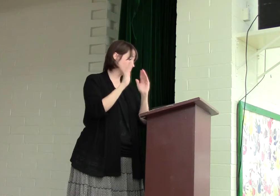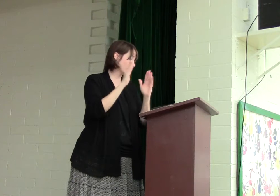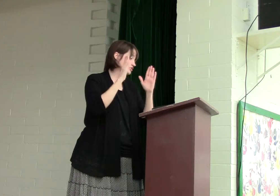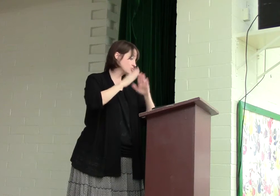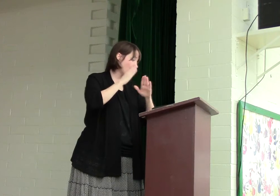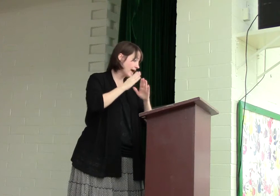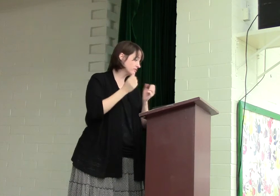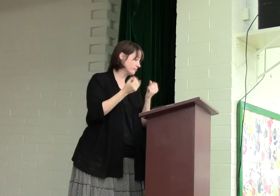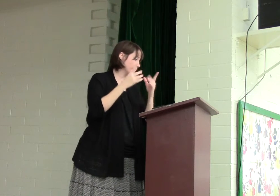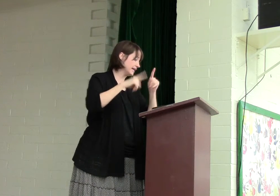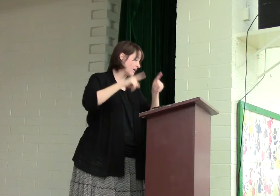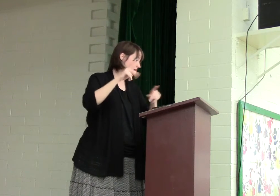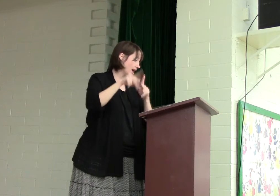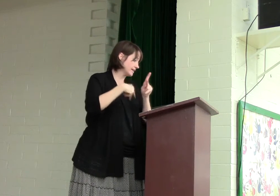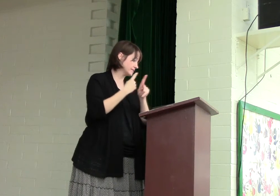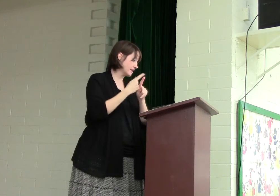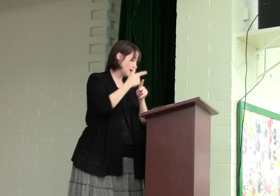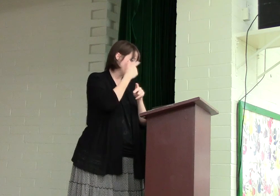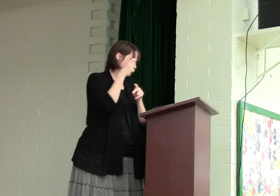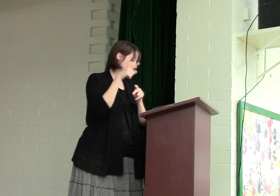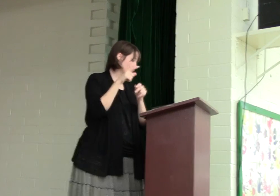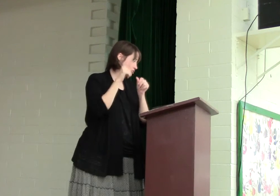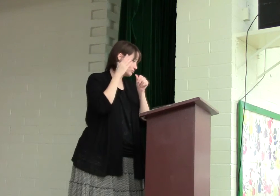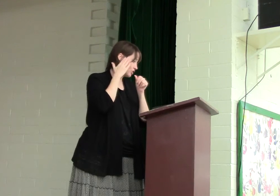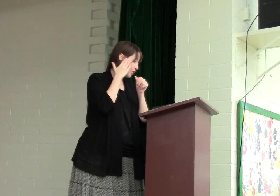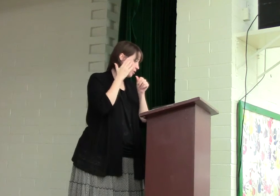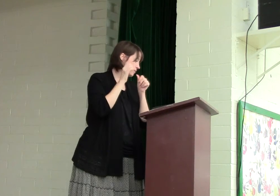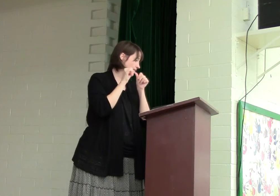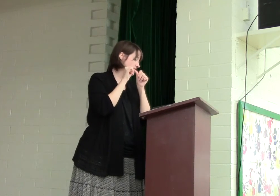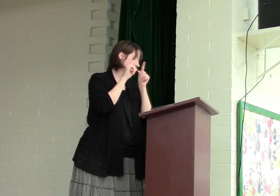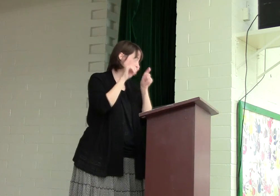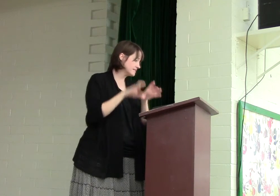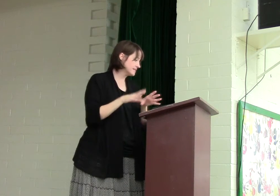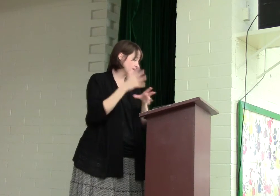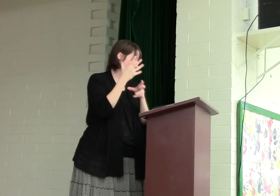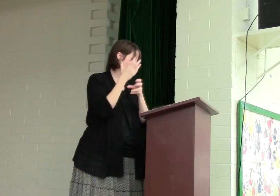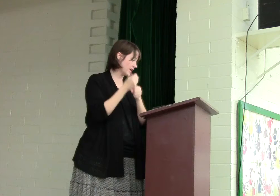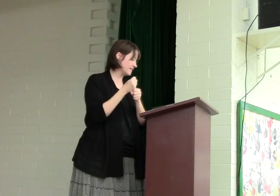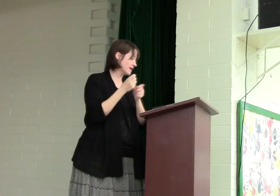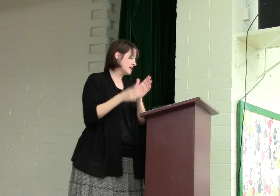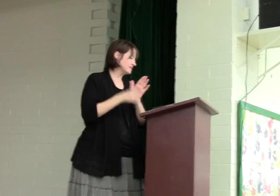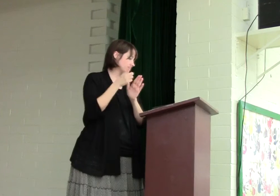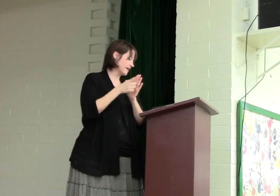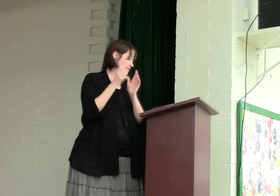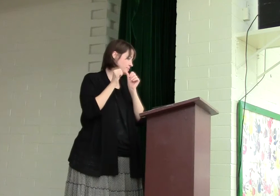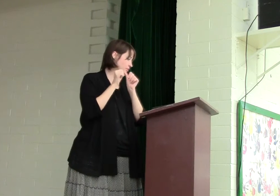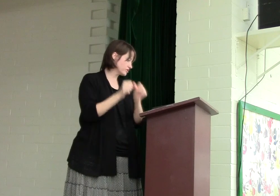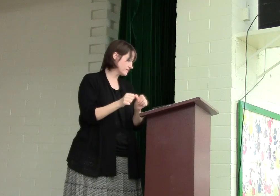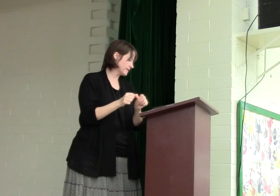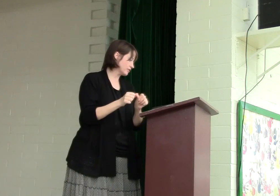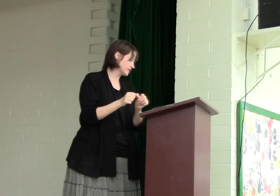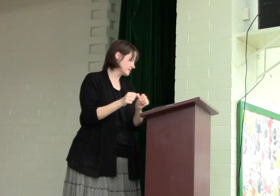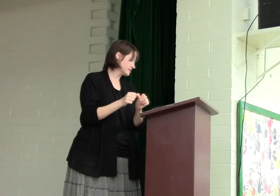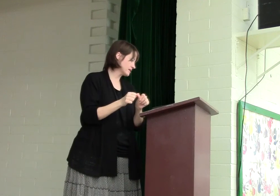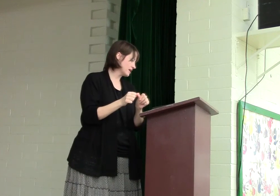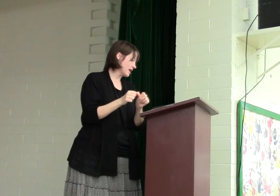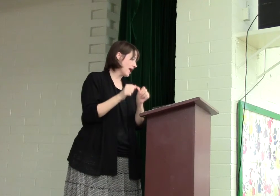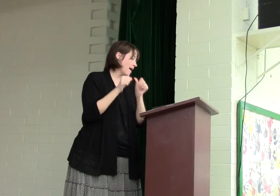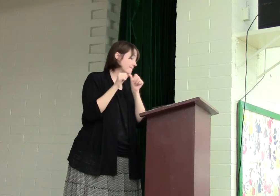face trials of many kinds, because you know that the testing of your faith develops perseverance. And